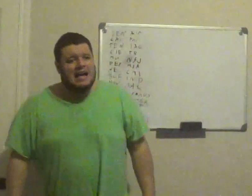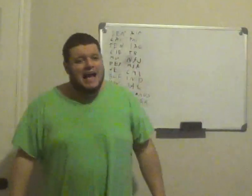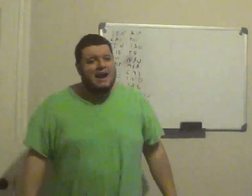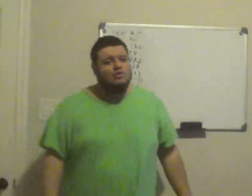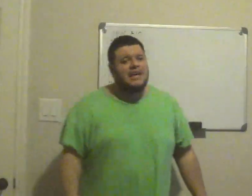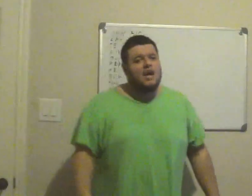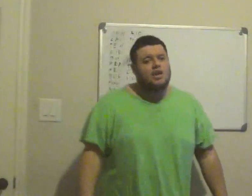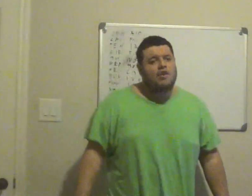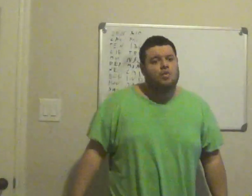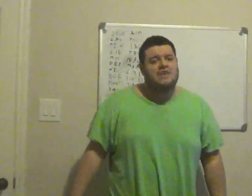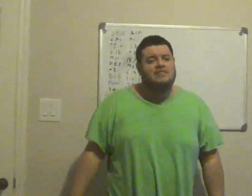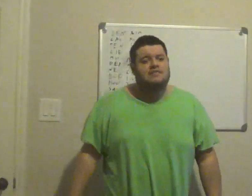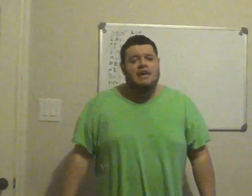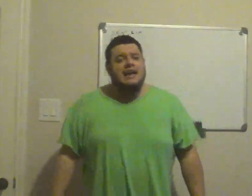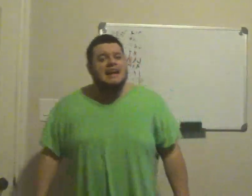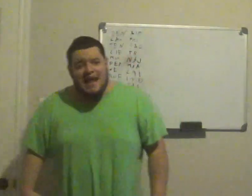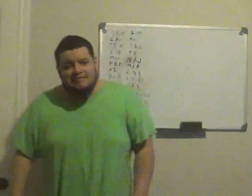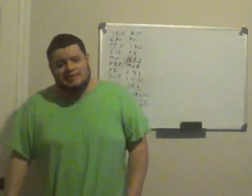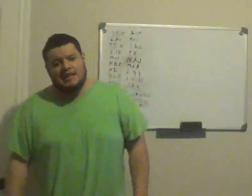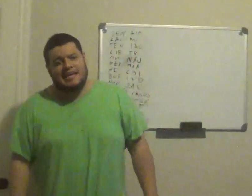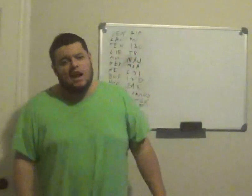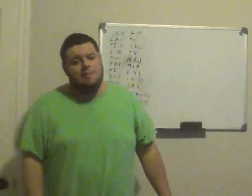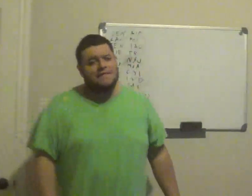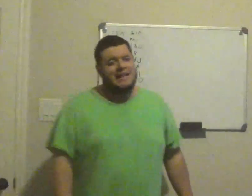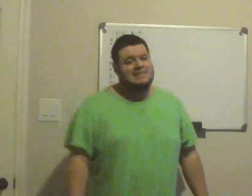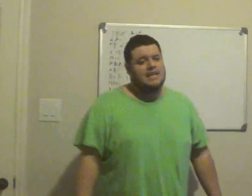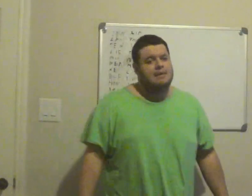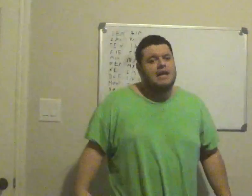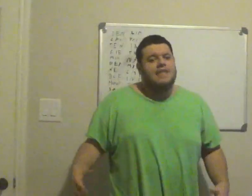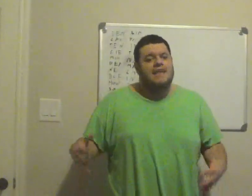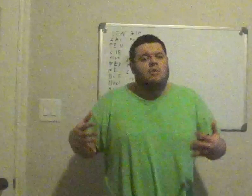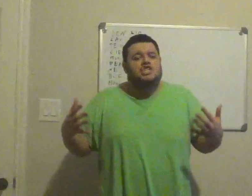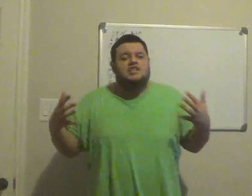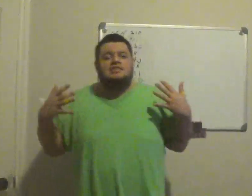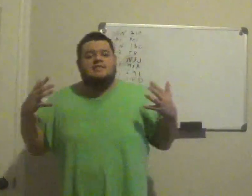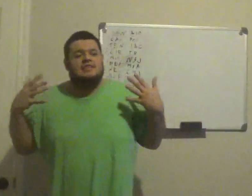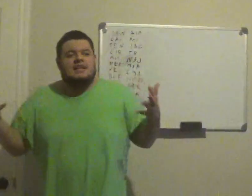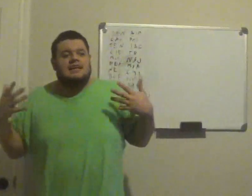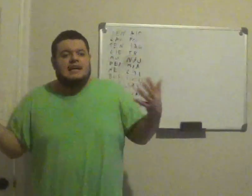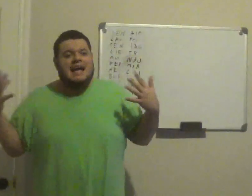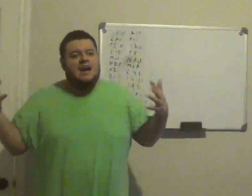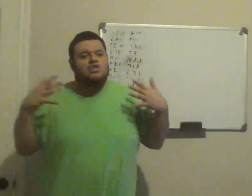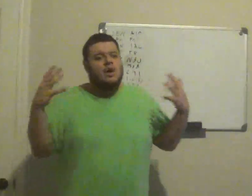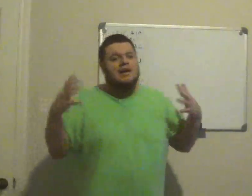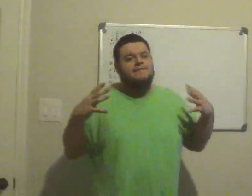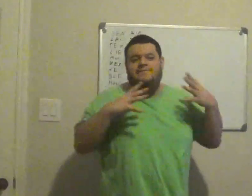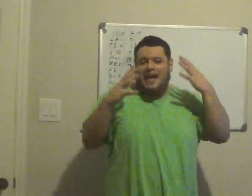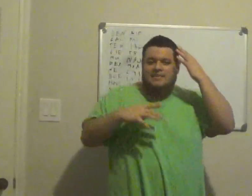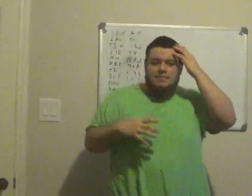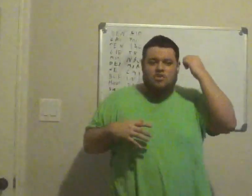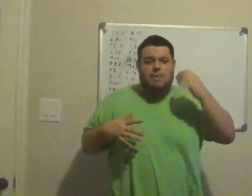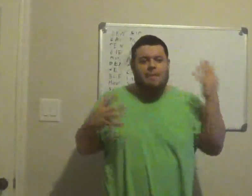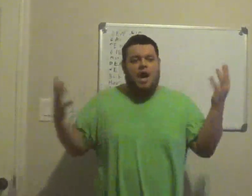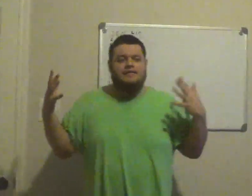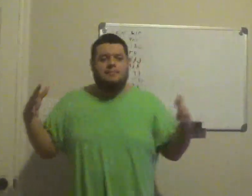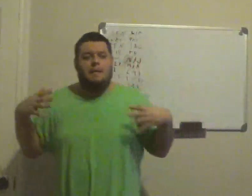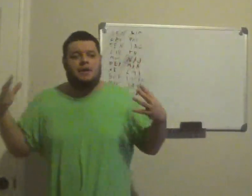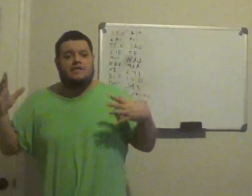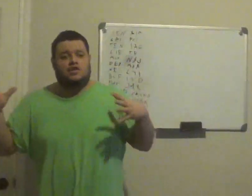I don't think a lot of those hands necessarily care about that team, they were just, kind of trying to find something to be positive about, because of the